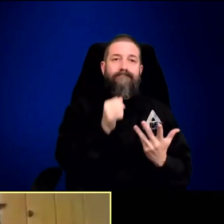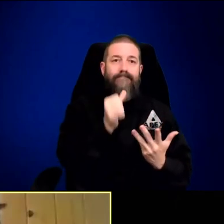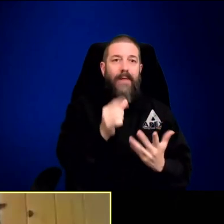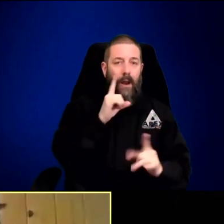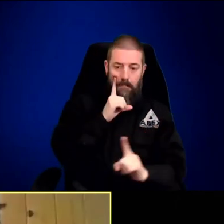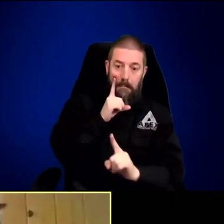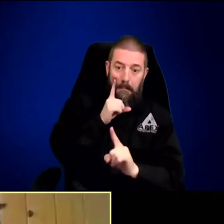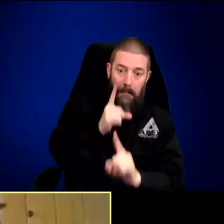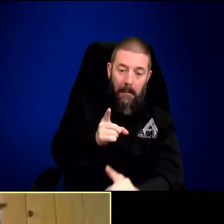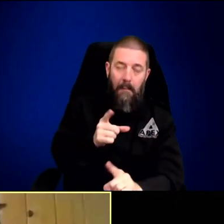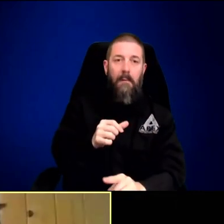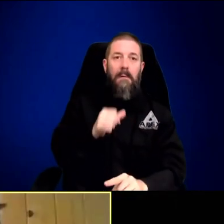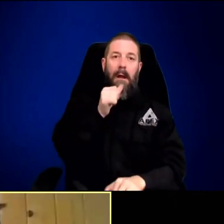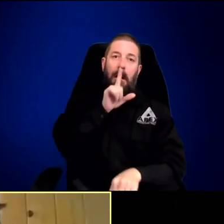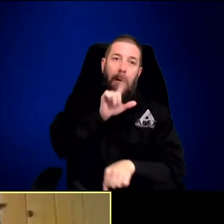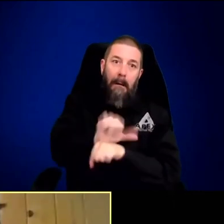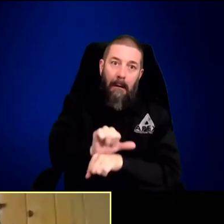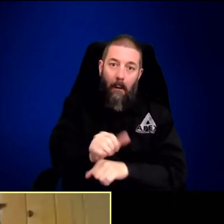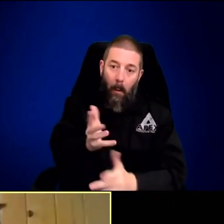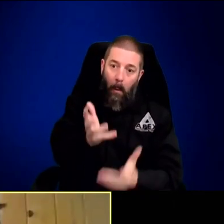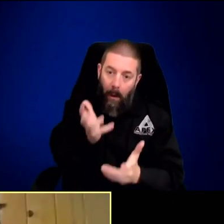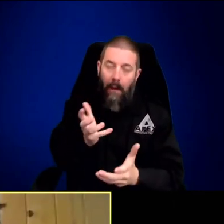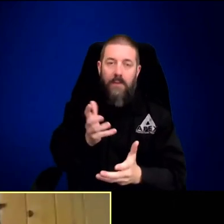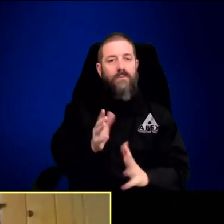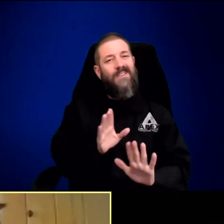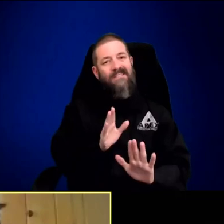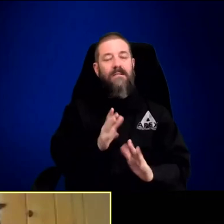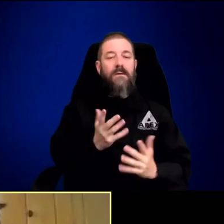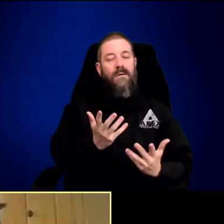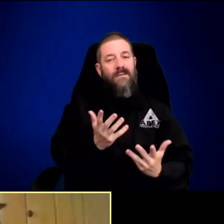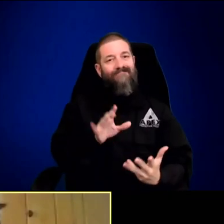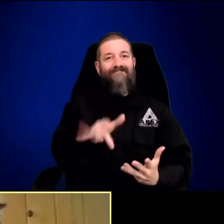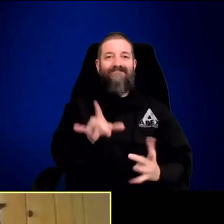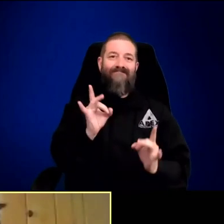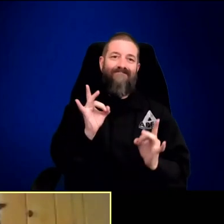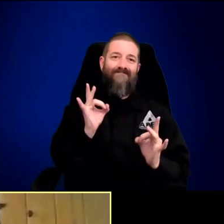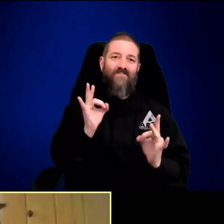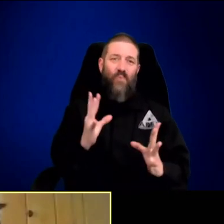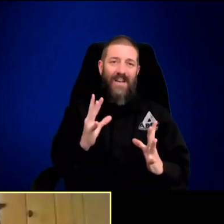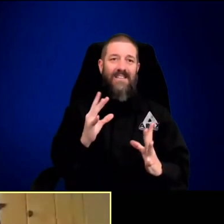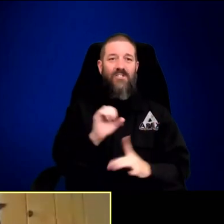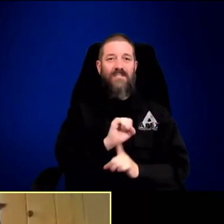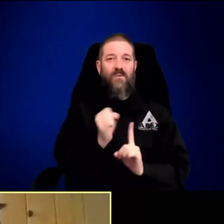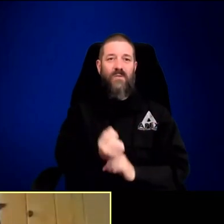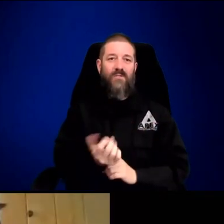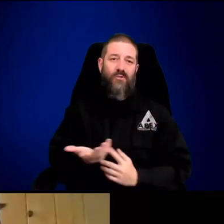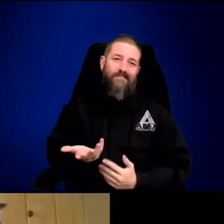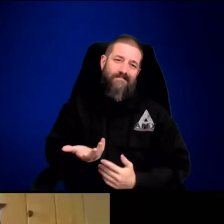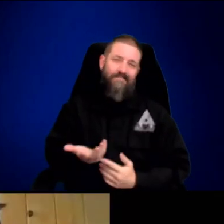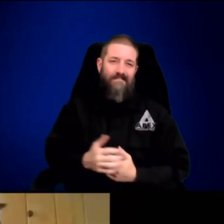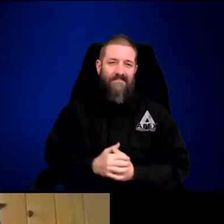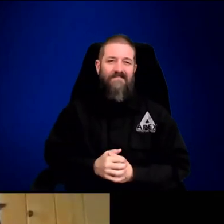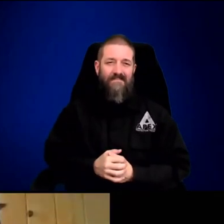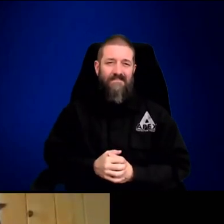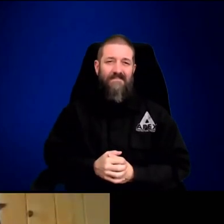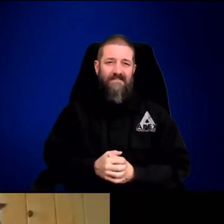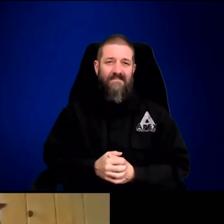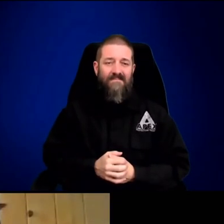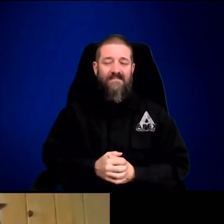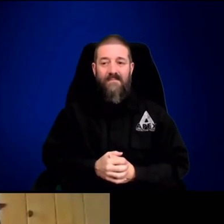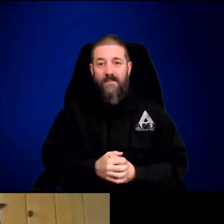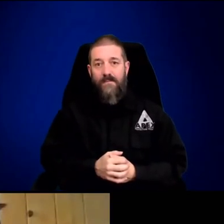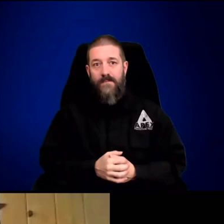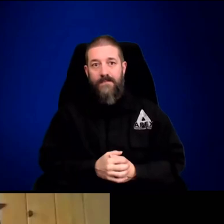coming their way. I think they were both black wolves, so two black wolves on black pavement. I'm sure it wasn't